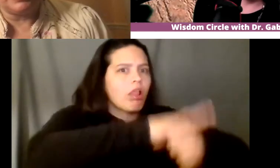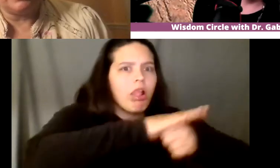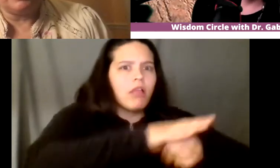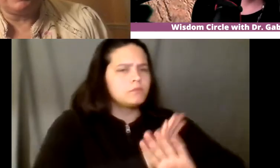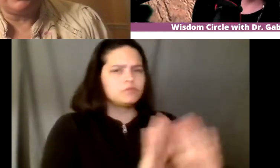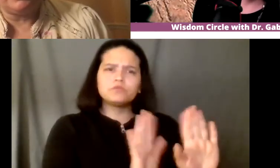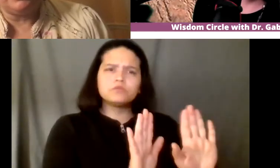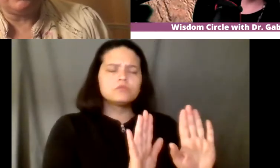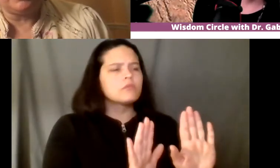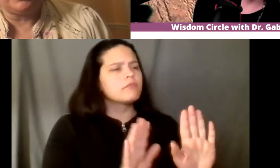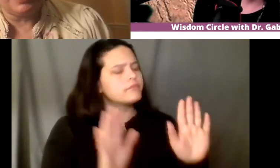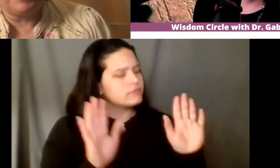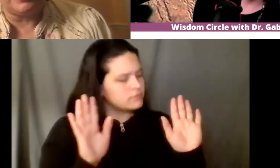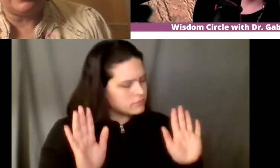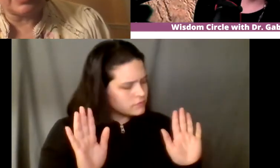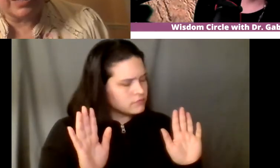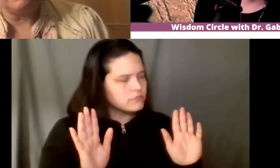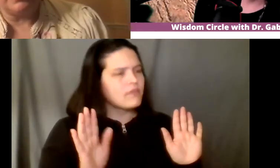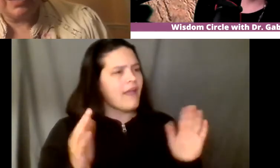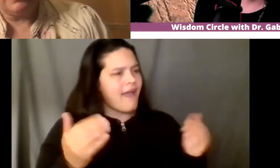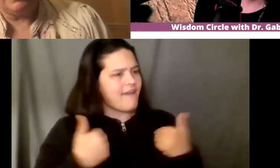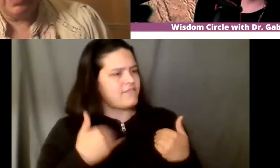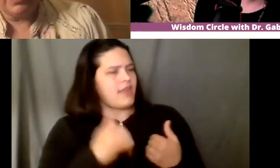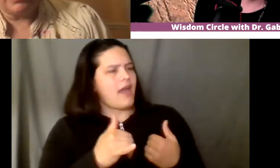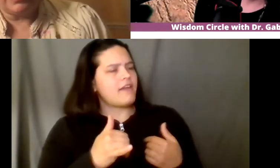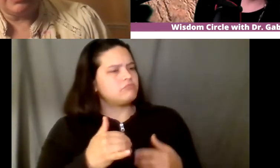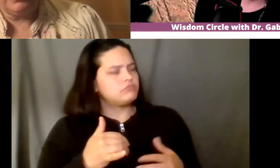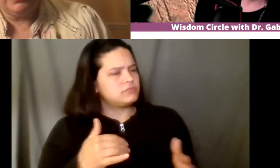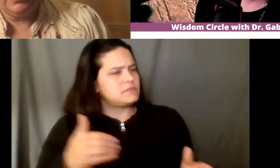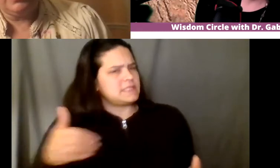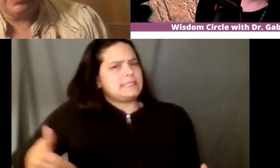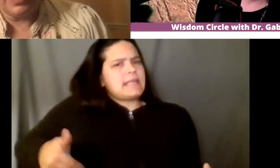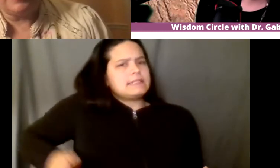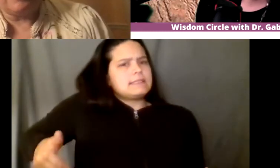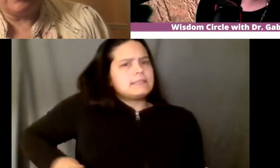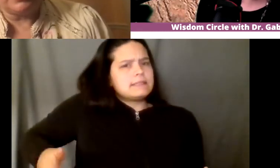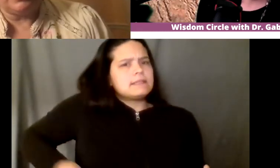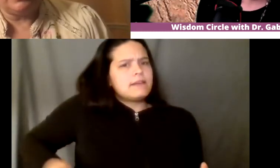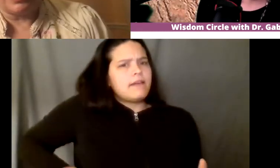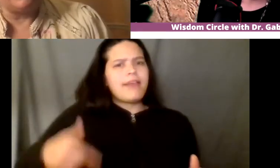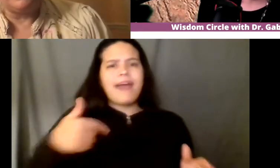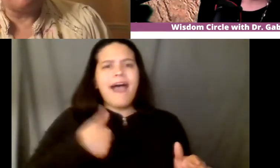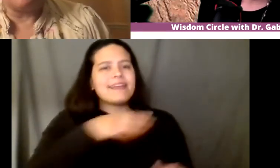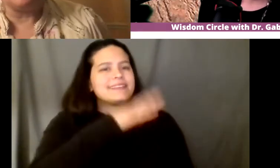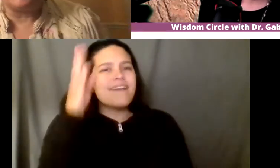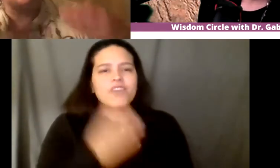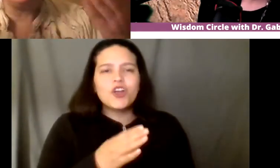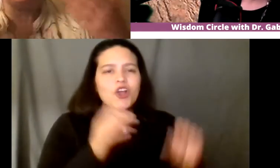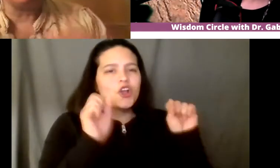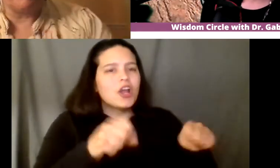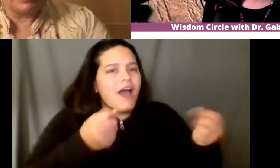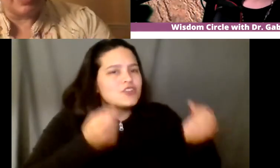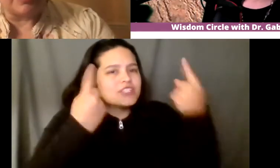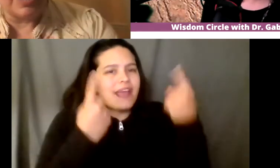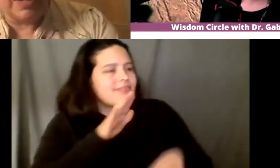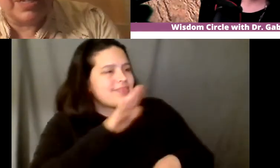understanding it's basically to just have that sense that i that i never understood i could never just speak